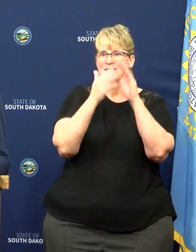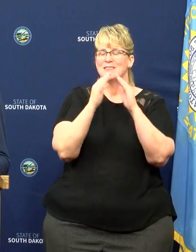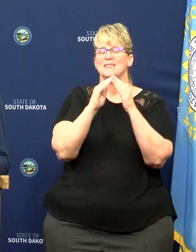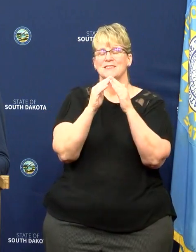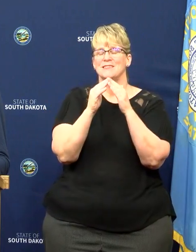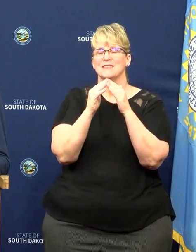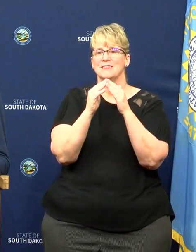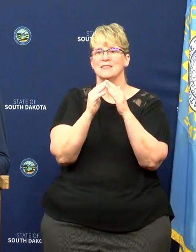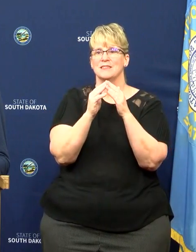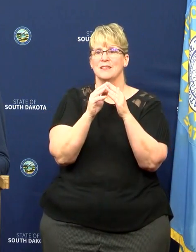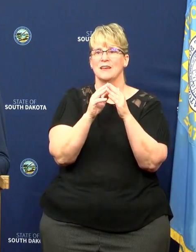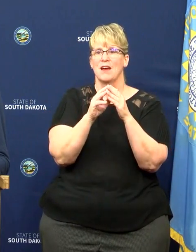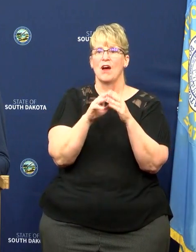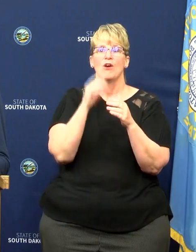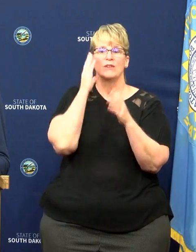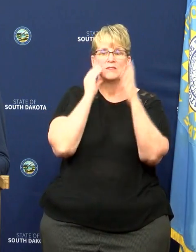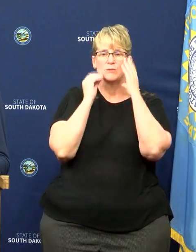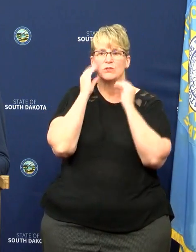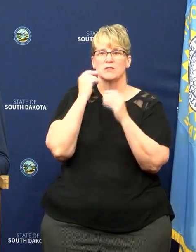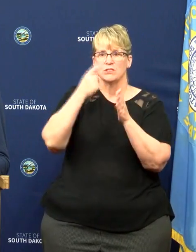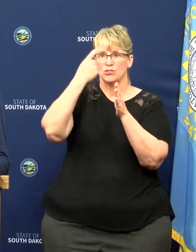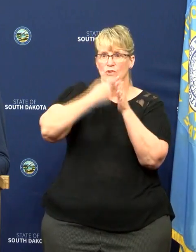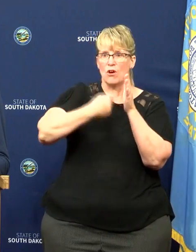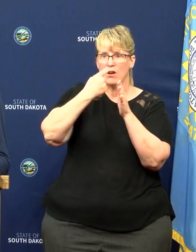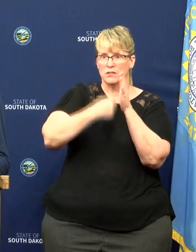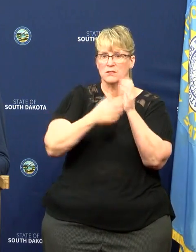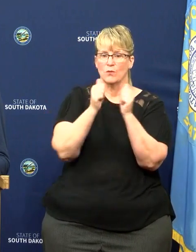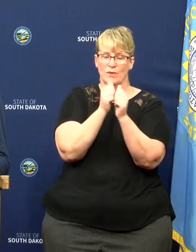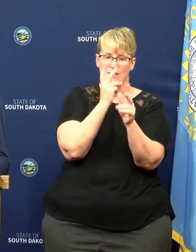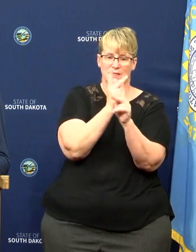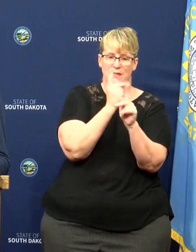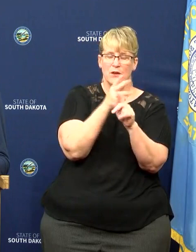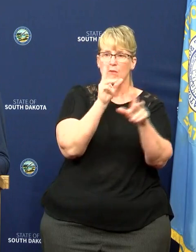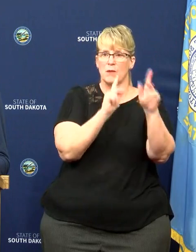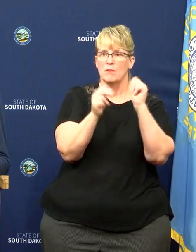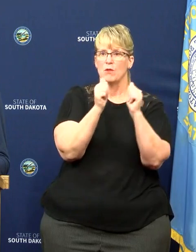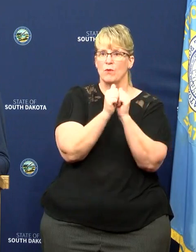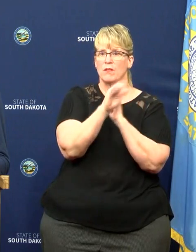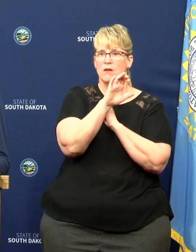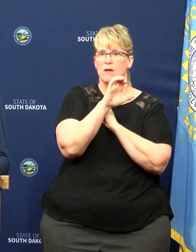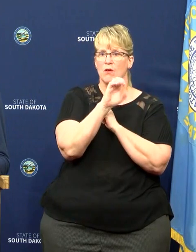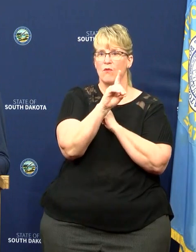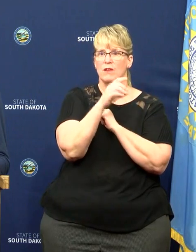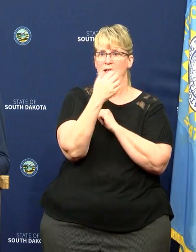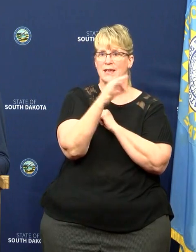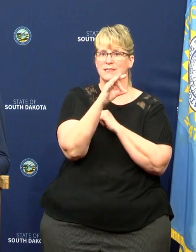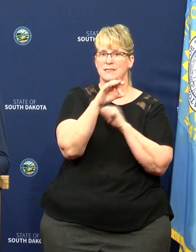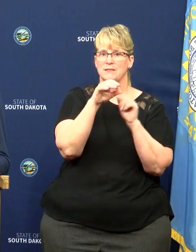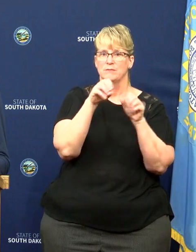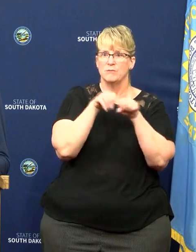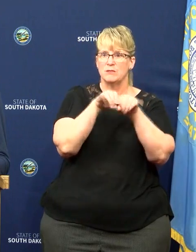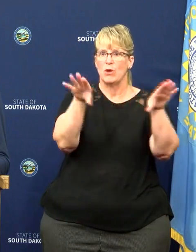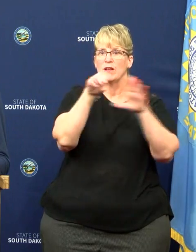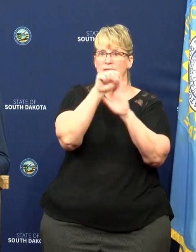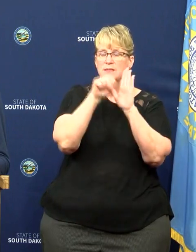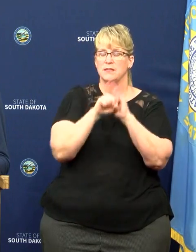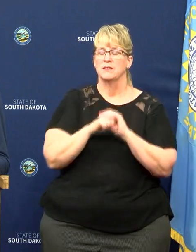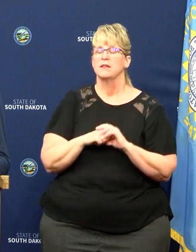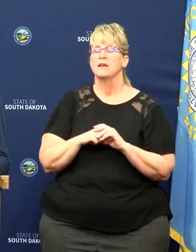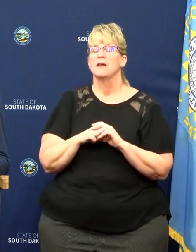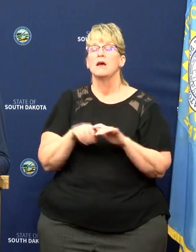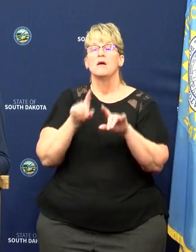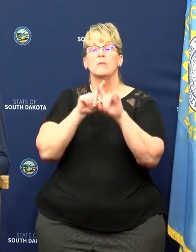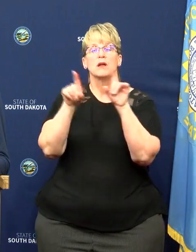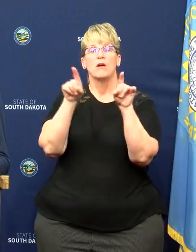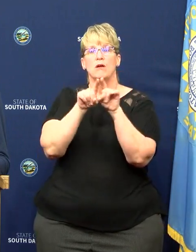are incurring costs as it relates to taking care of folks through COVID-19 spread in the state. I do want to remind